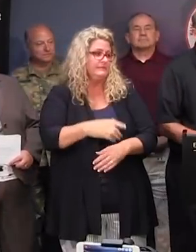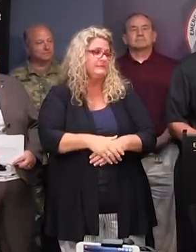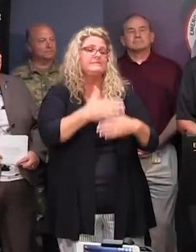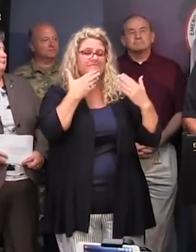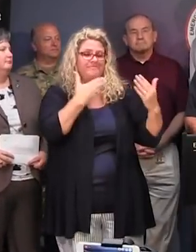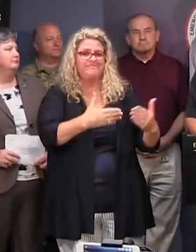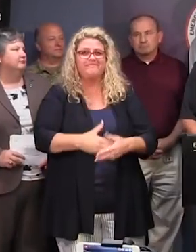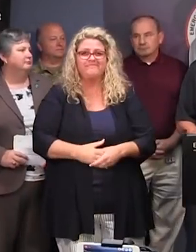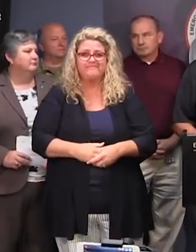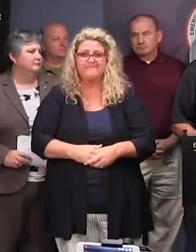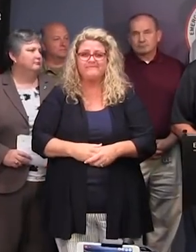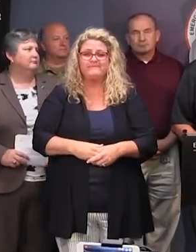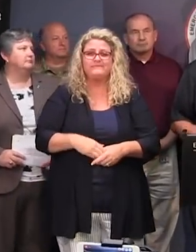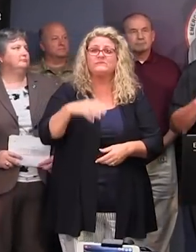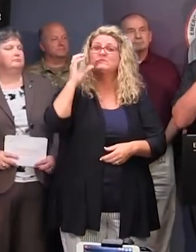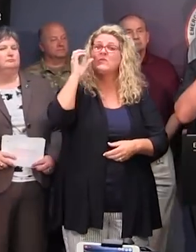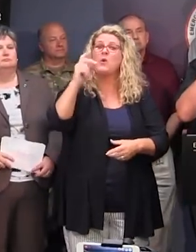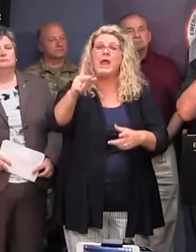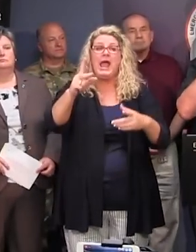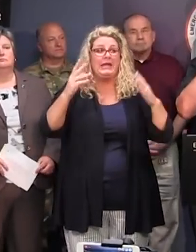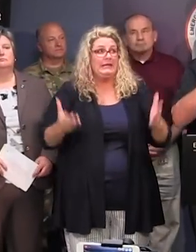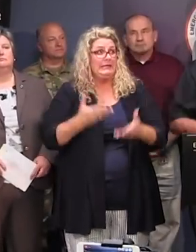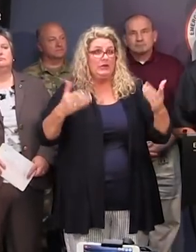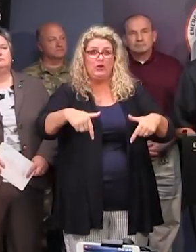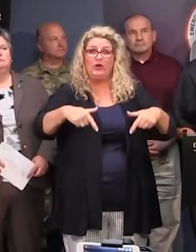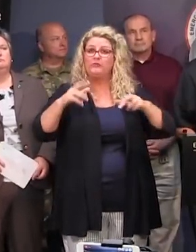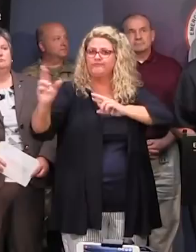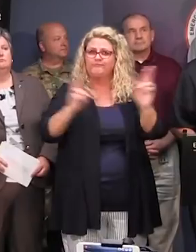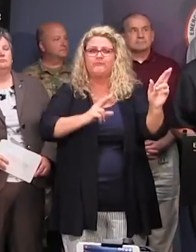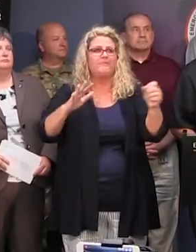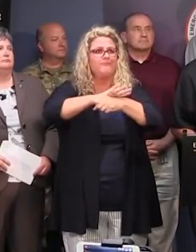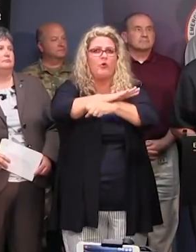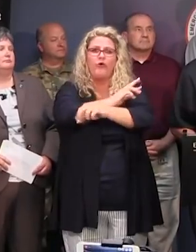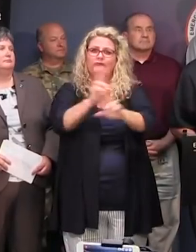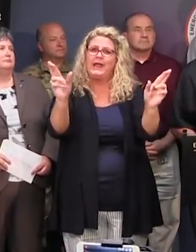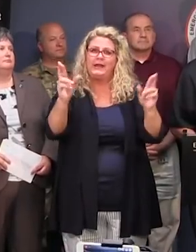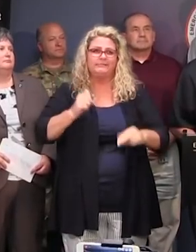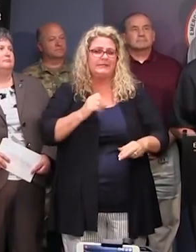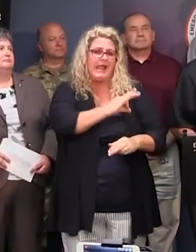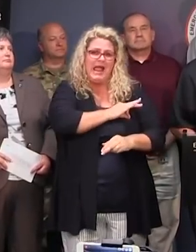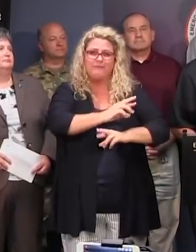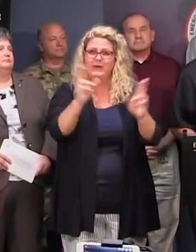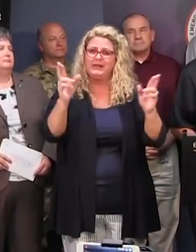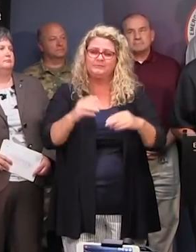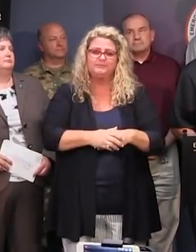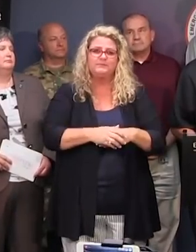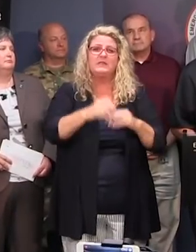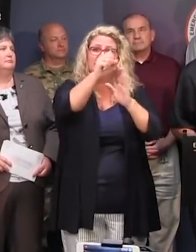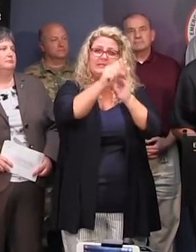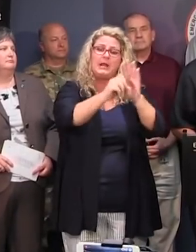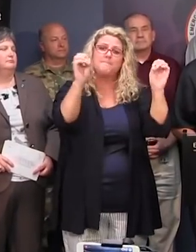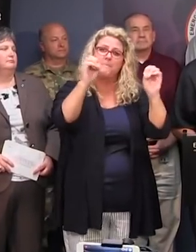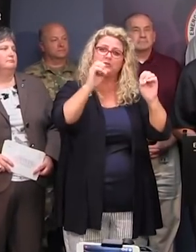Thank you, sir. The SEAC is fully operational here with full state agency staffing. We've got really the State Emergency